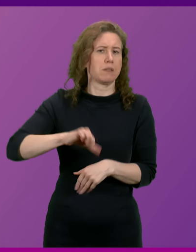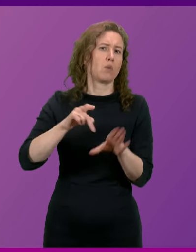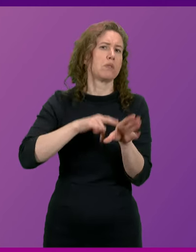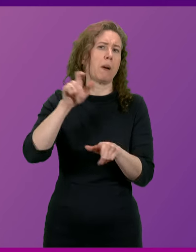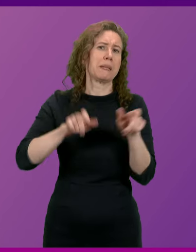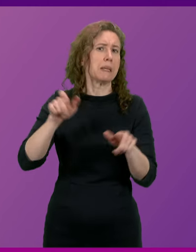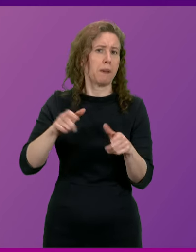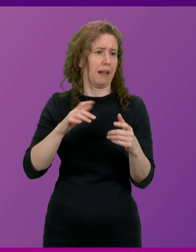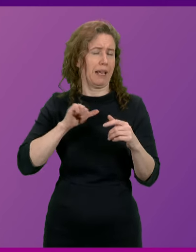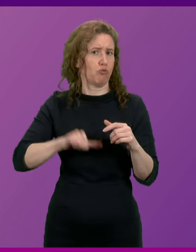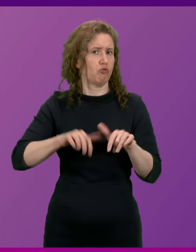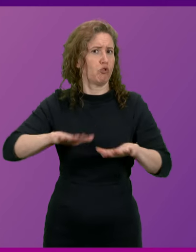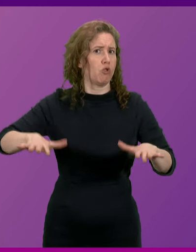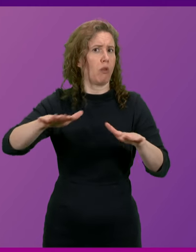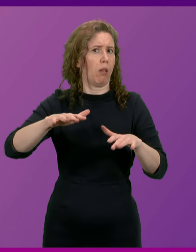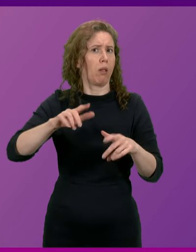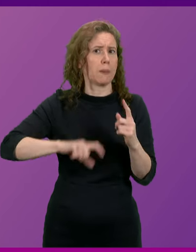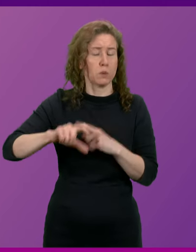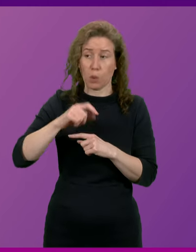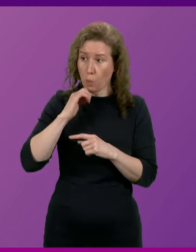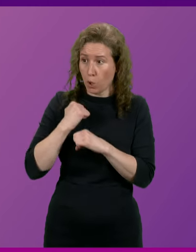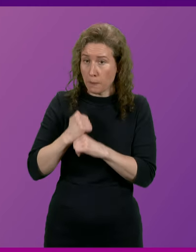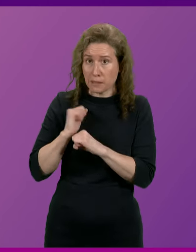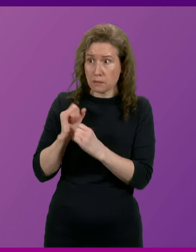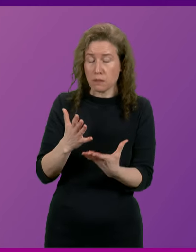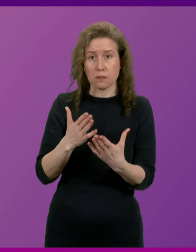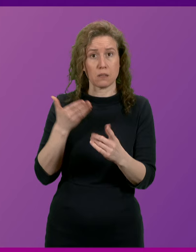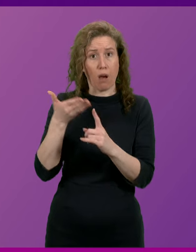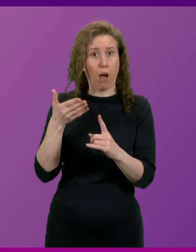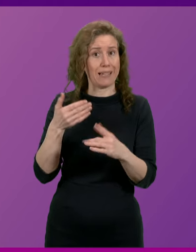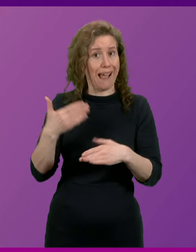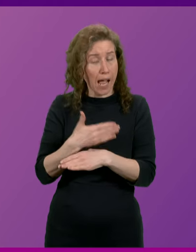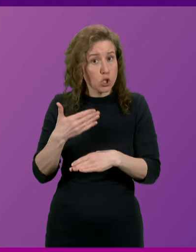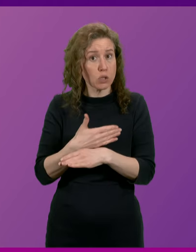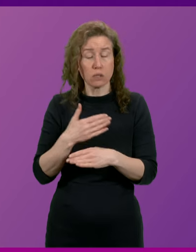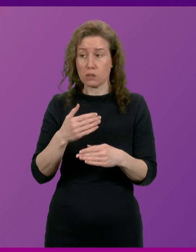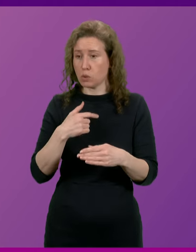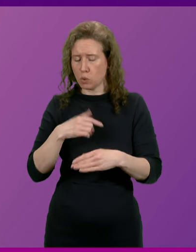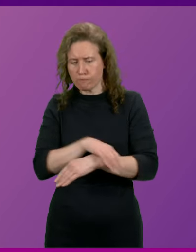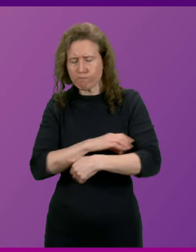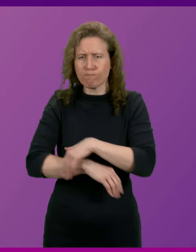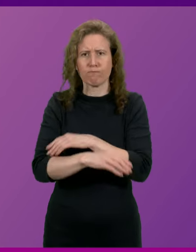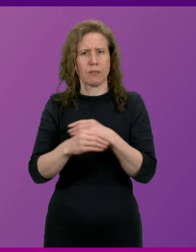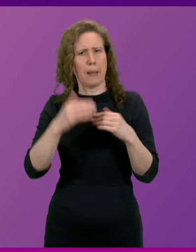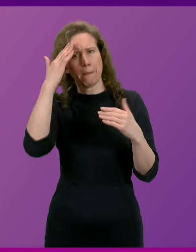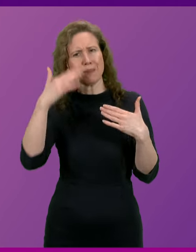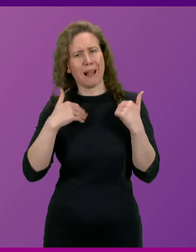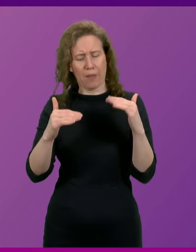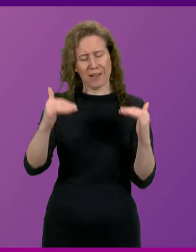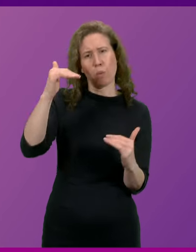our rural communities. Will the First Minister commit to delivering targeted action to tackle these significant rural mental health inequalities?